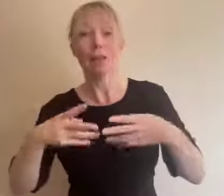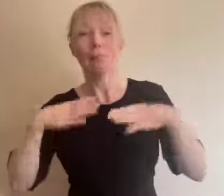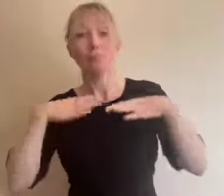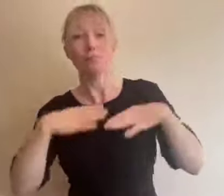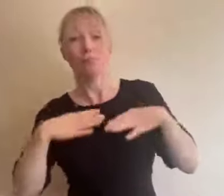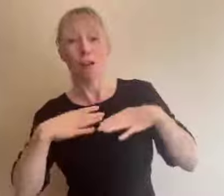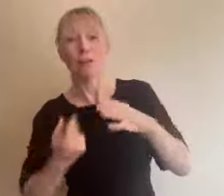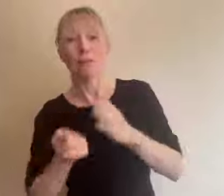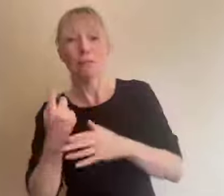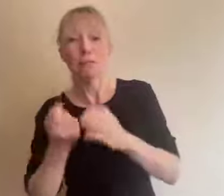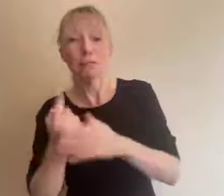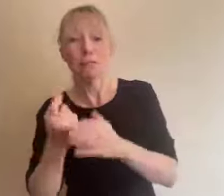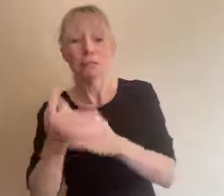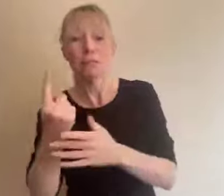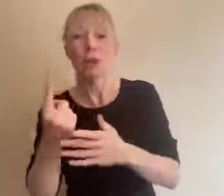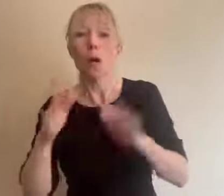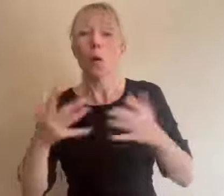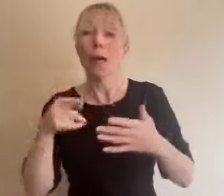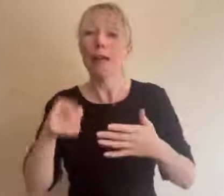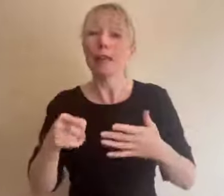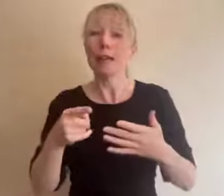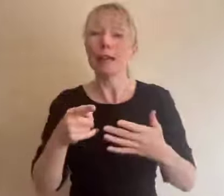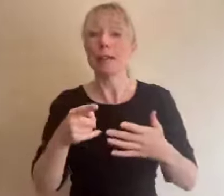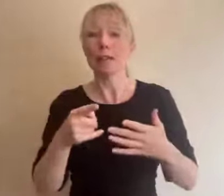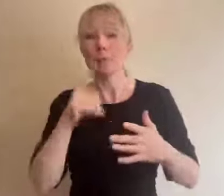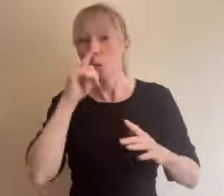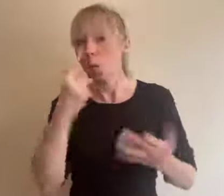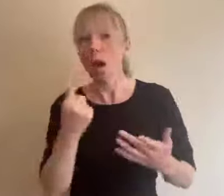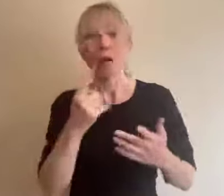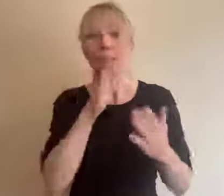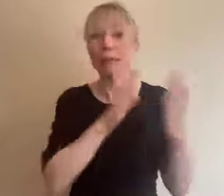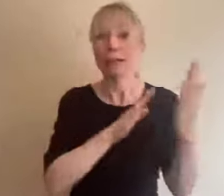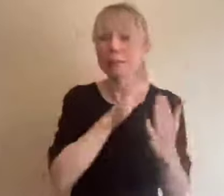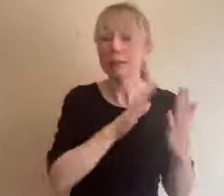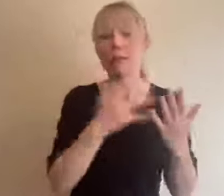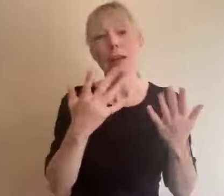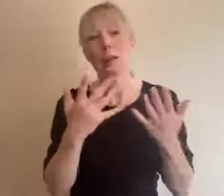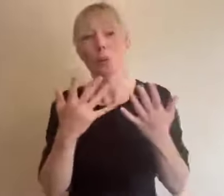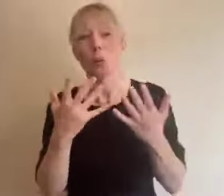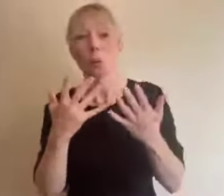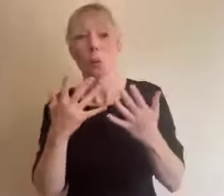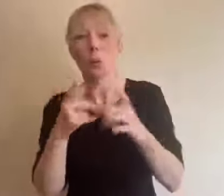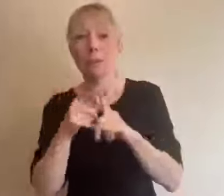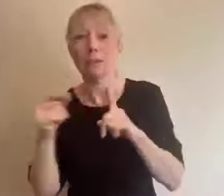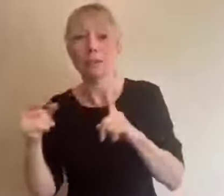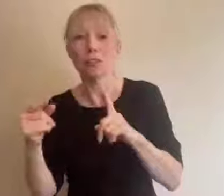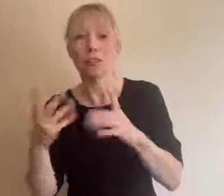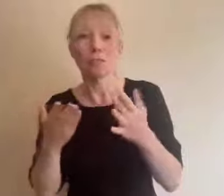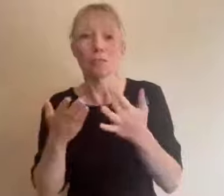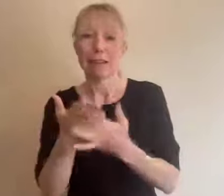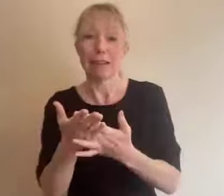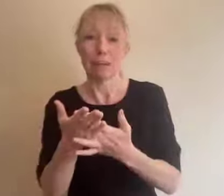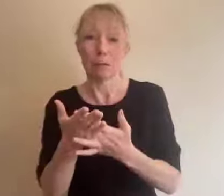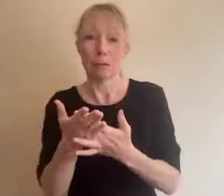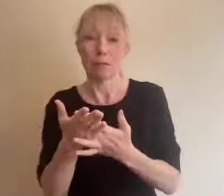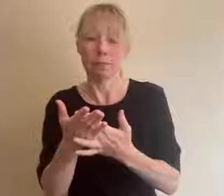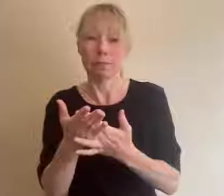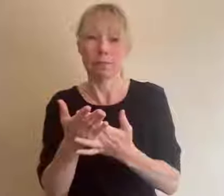impossible to make either the in-person or the digital aspect of your work accessible what is a hybrid